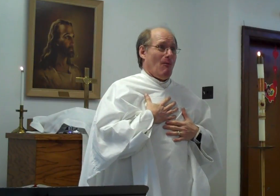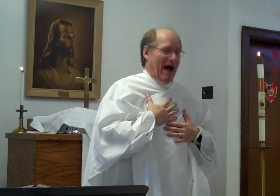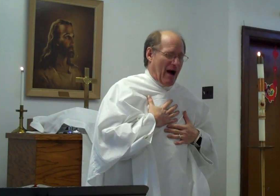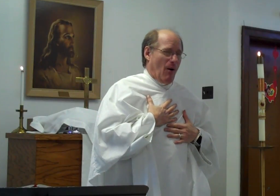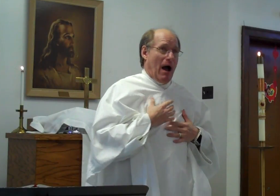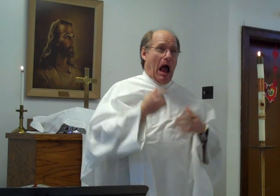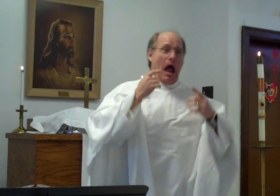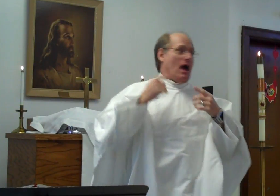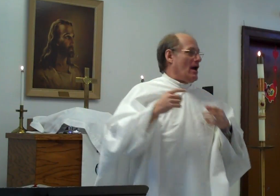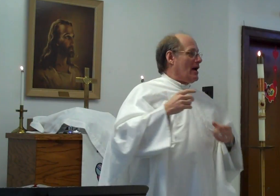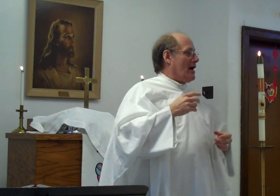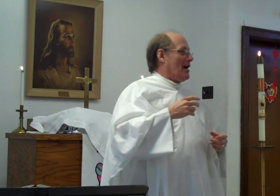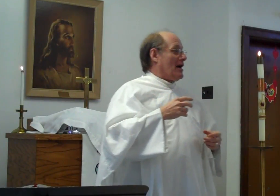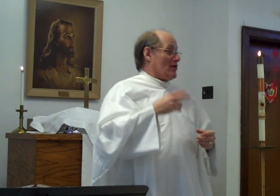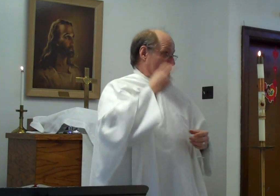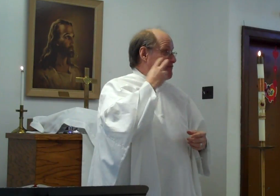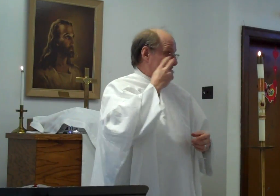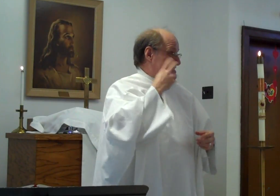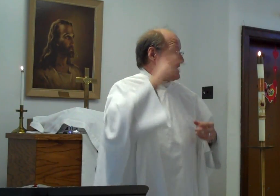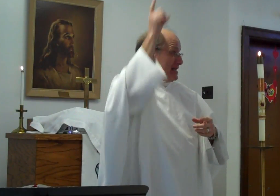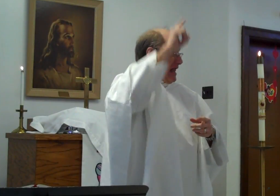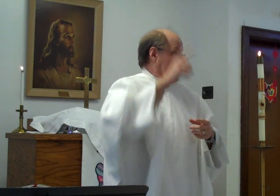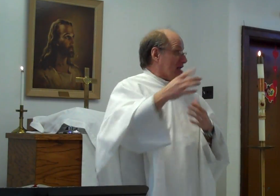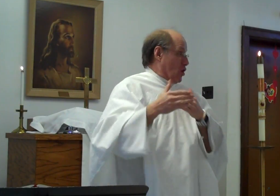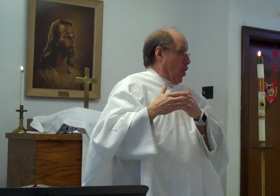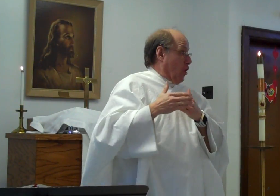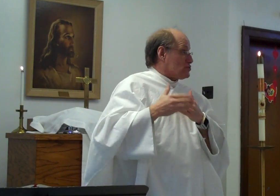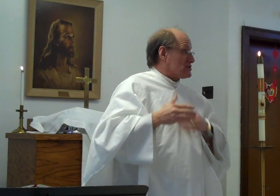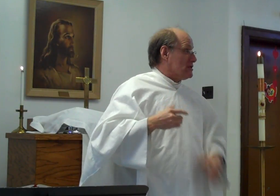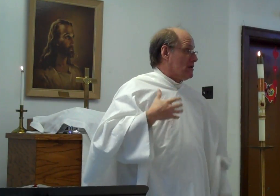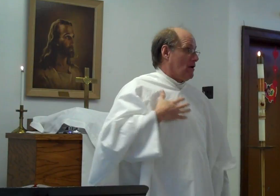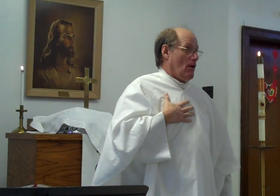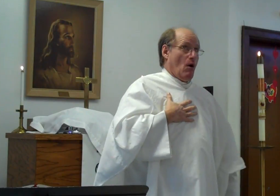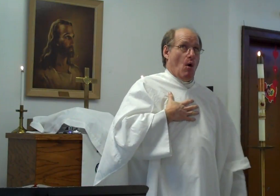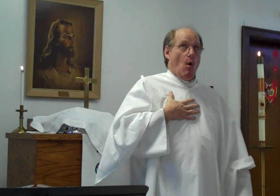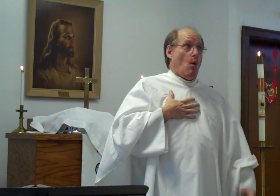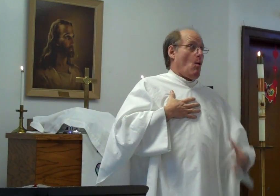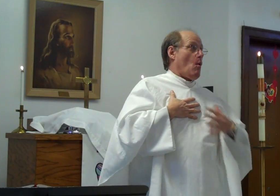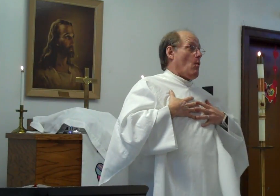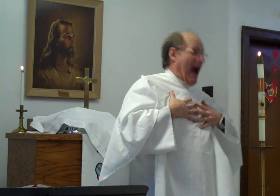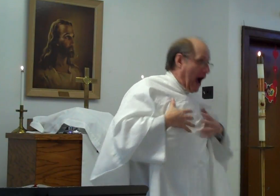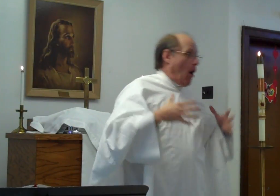Wow. You ever. See. Close. Yeah. Wow.